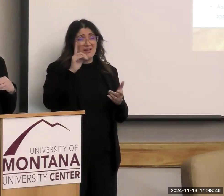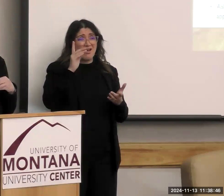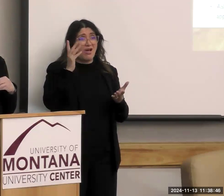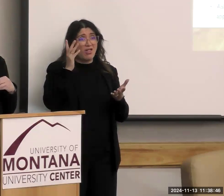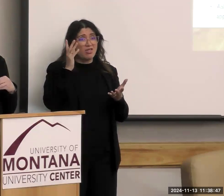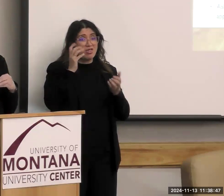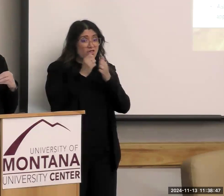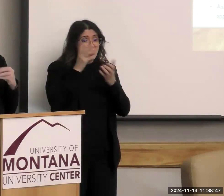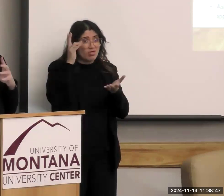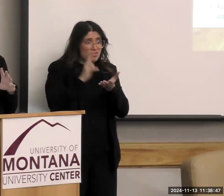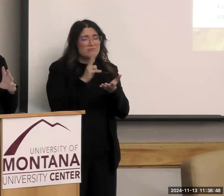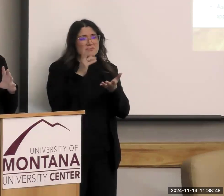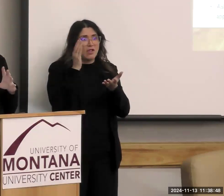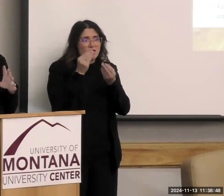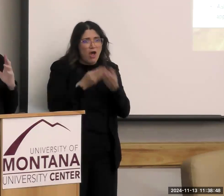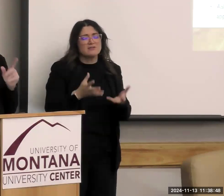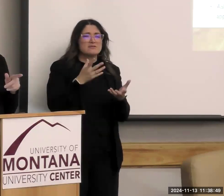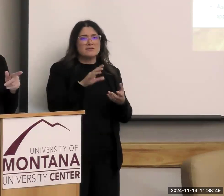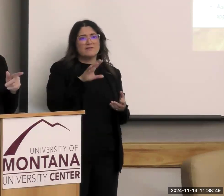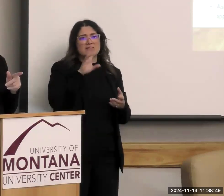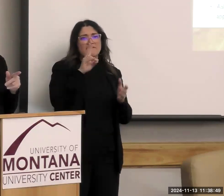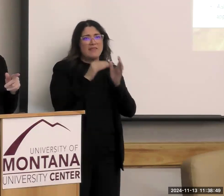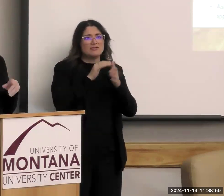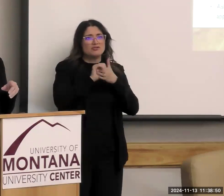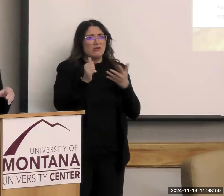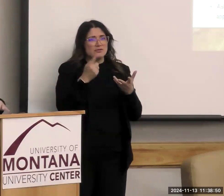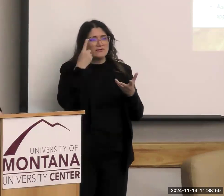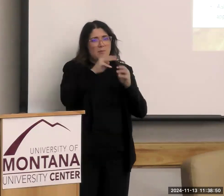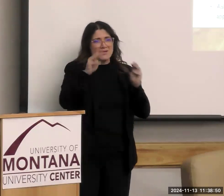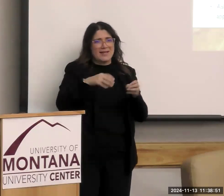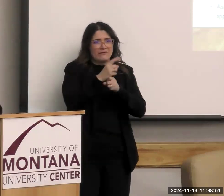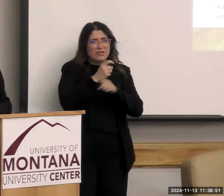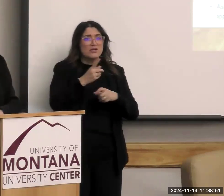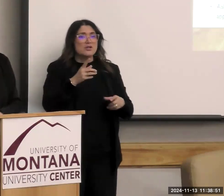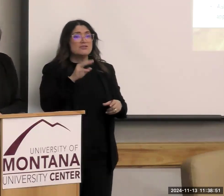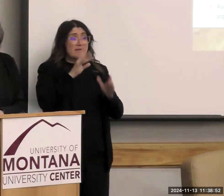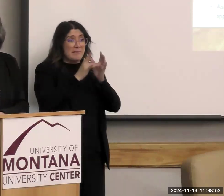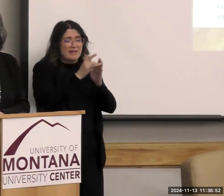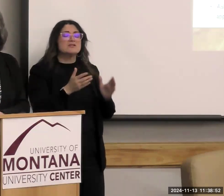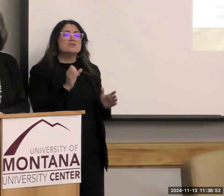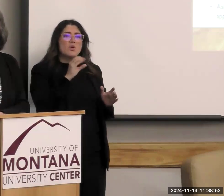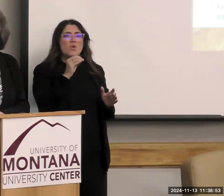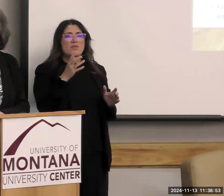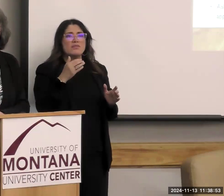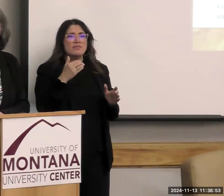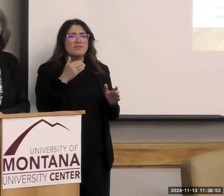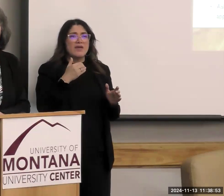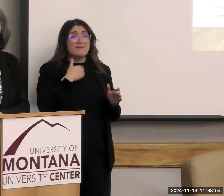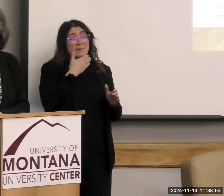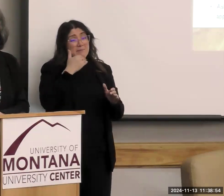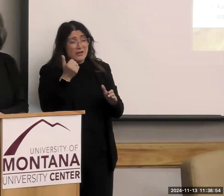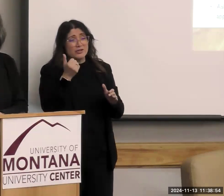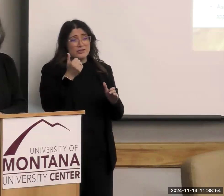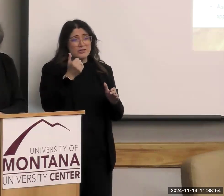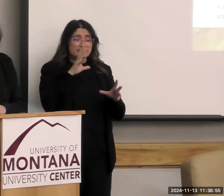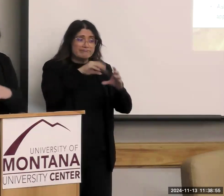a year. And then you look at the SNAP program. They have a lot better participation. It's 82% of those